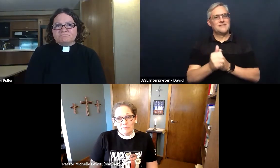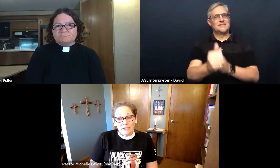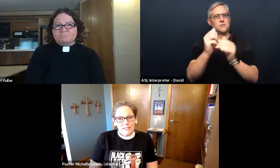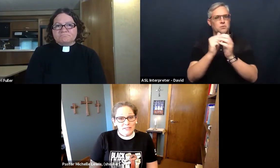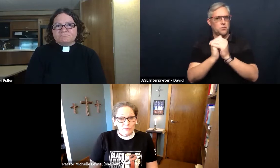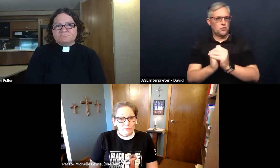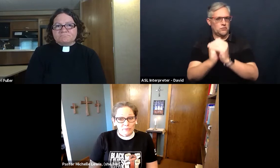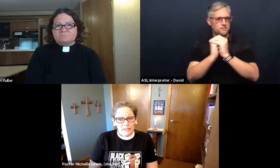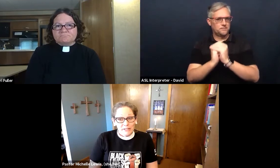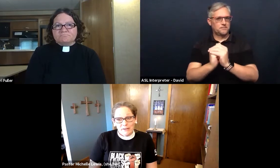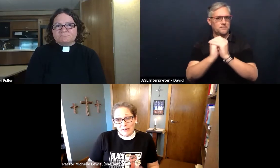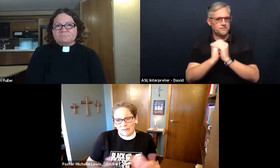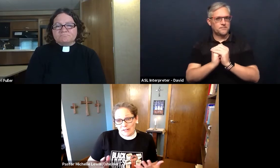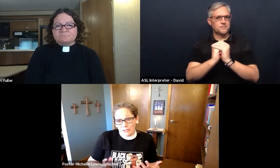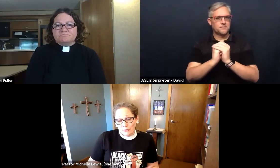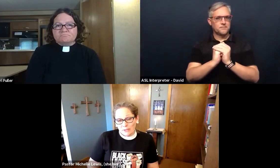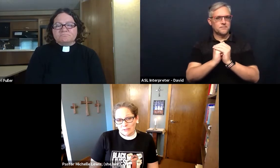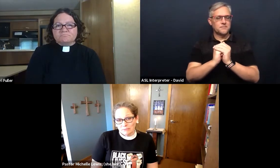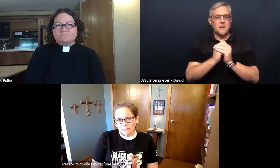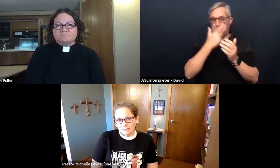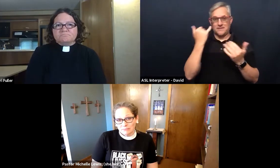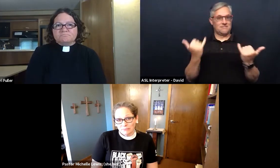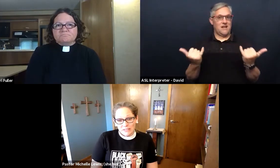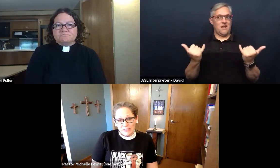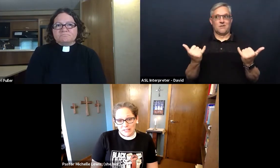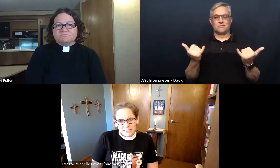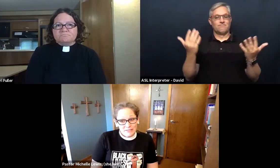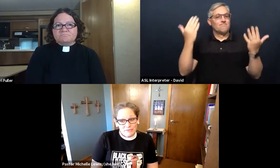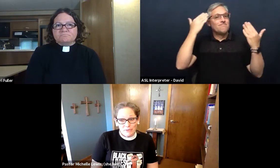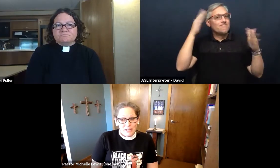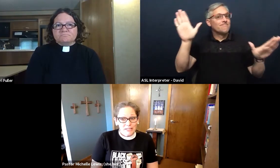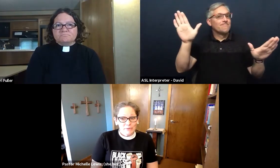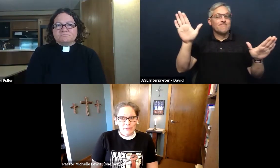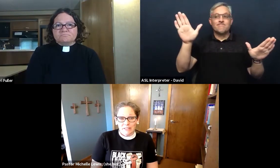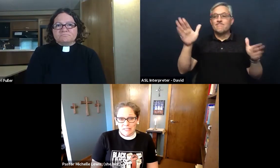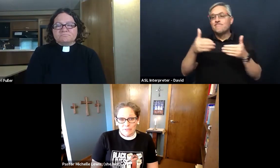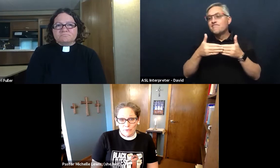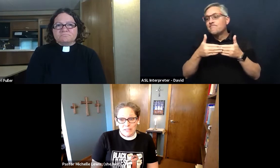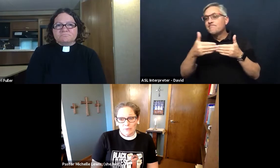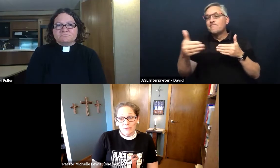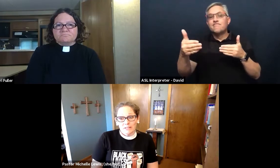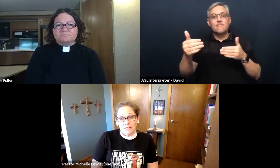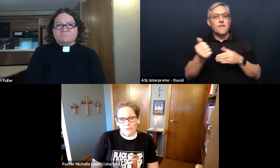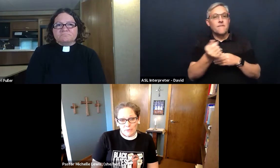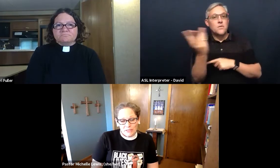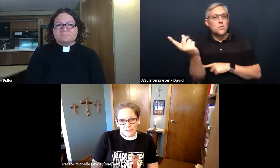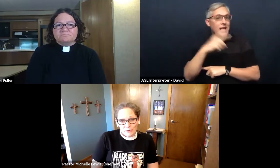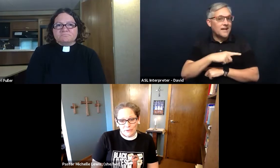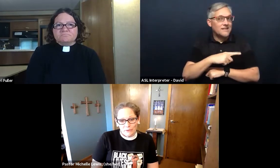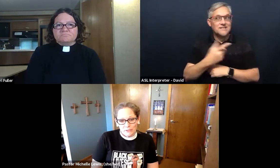because we are unsure what the next few days, what the next few weeks, what the next few months are going to hold.